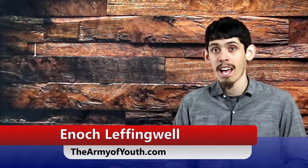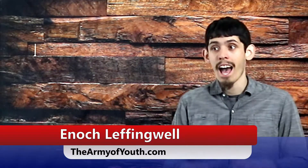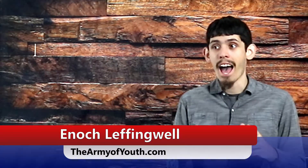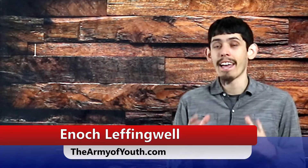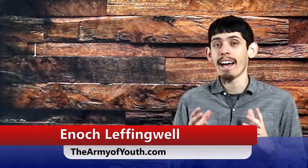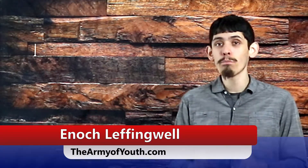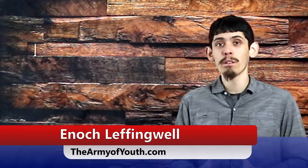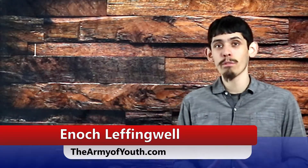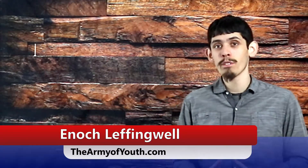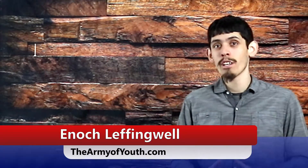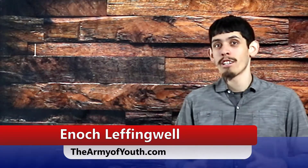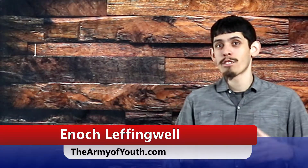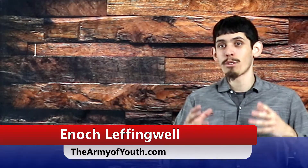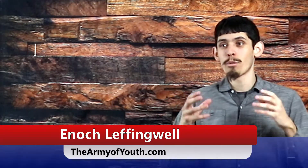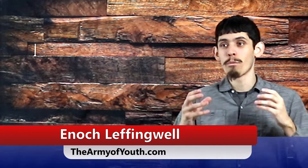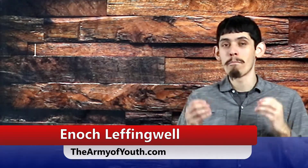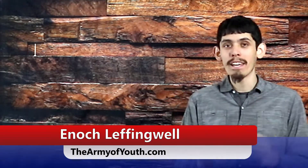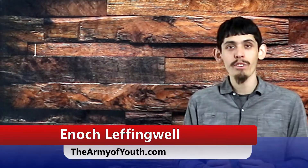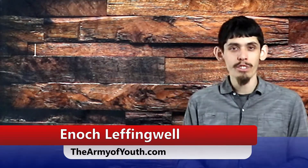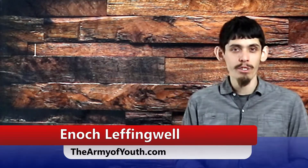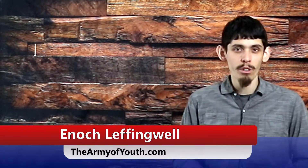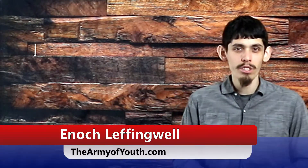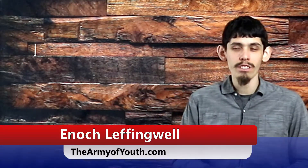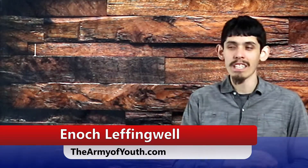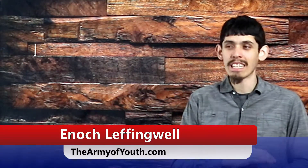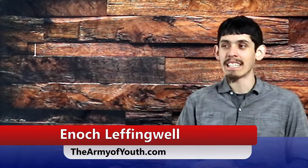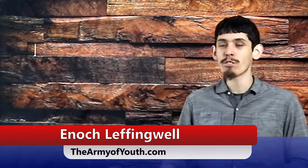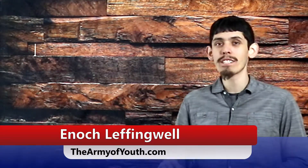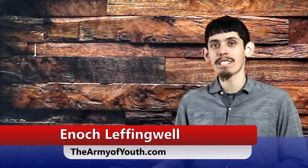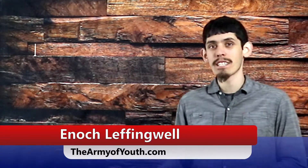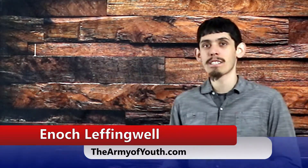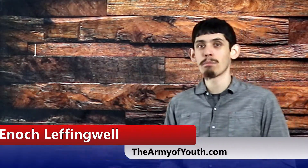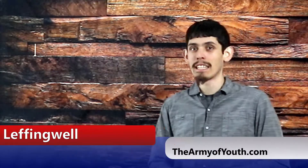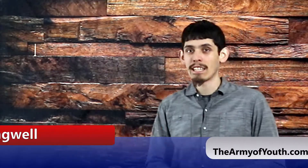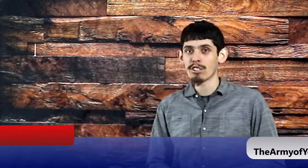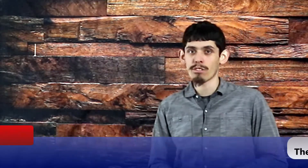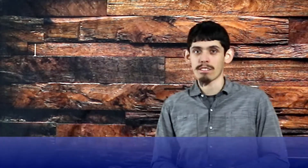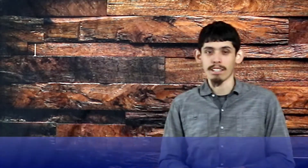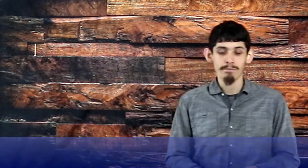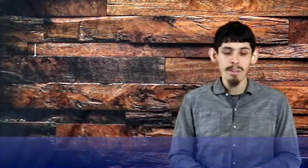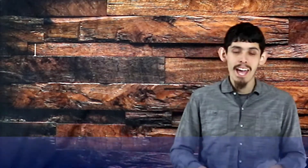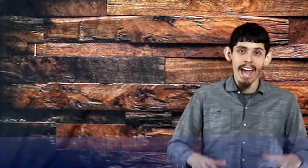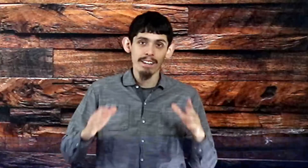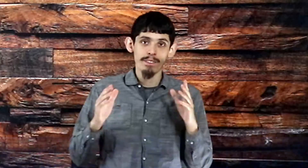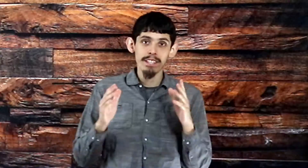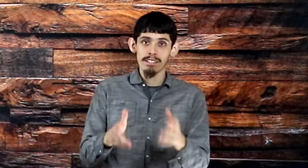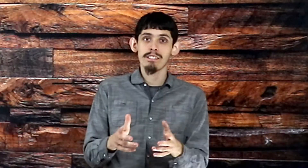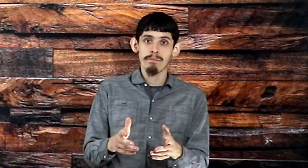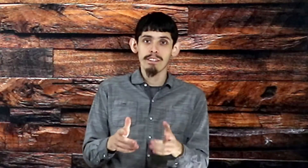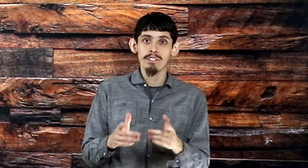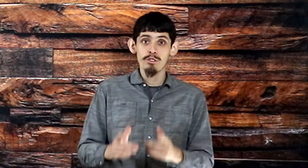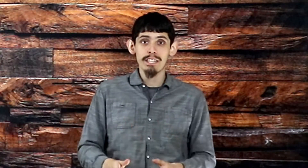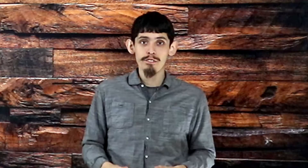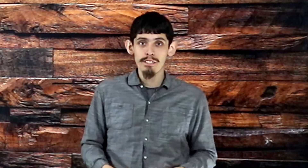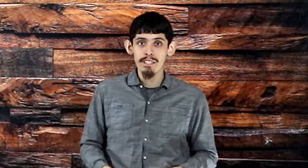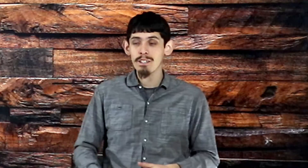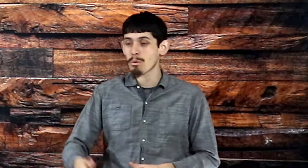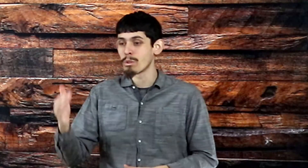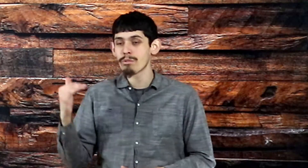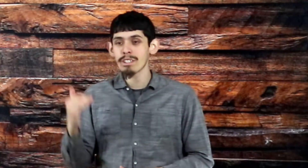I help people to make their devotions irresistibly interesting. And if this is something that you're interested in, we release